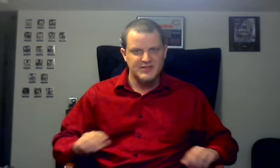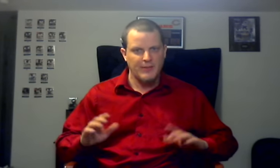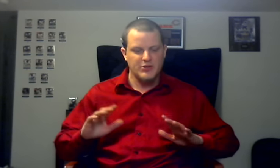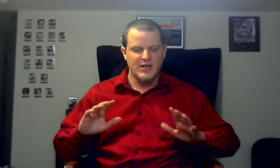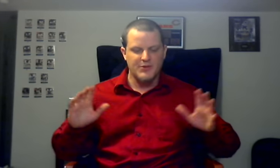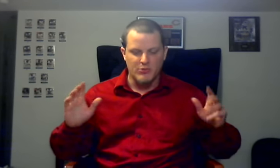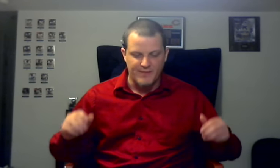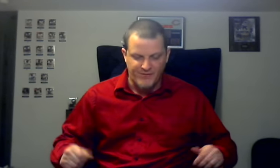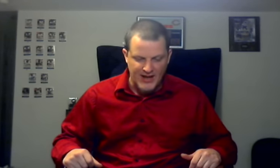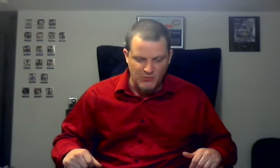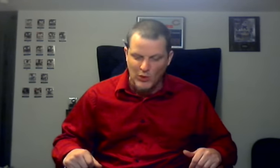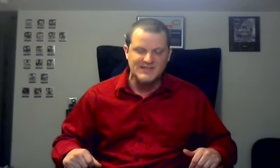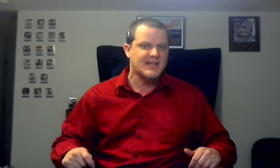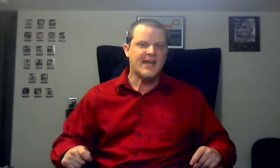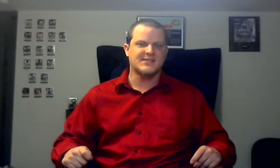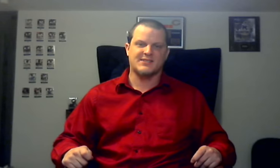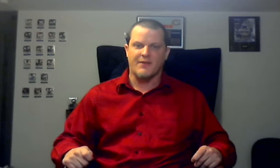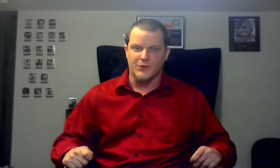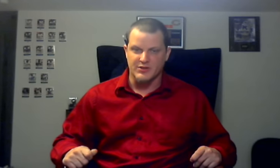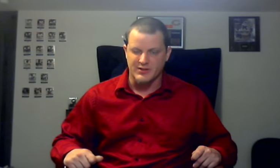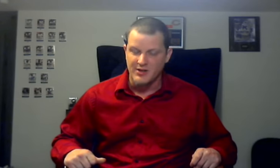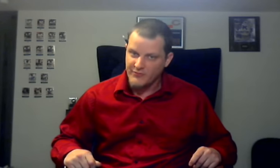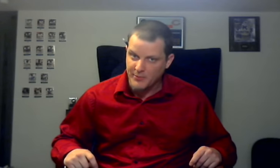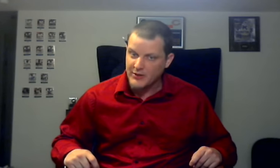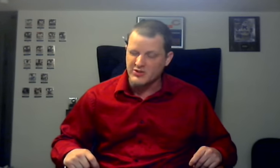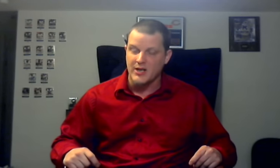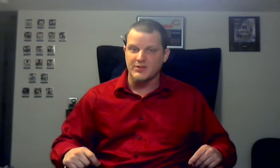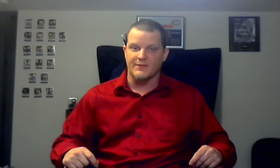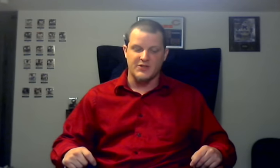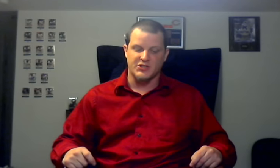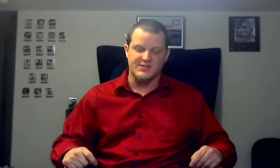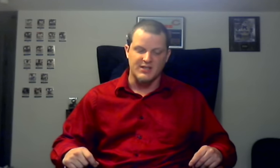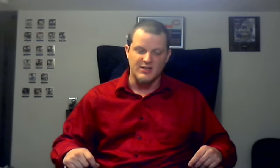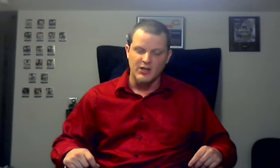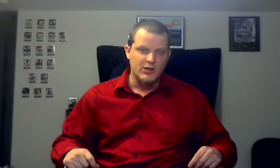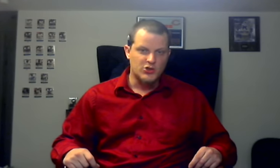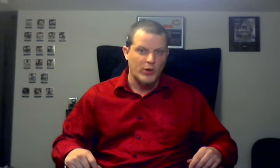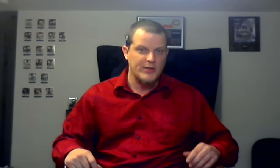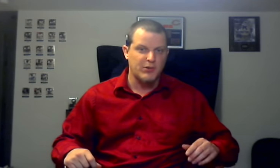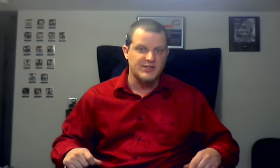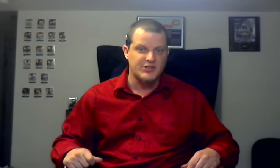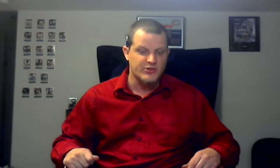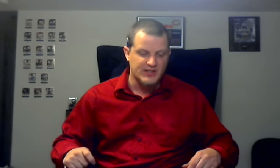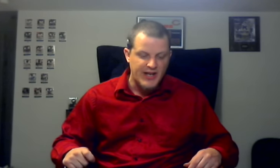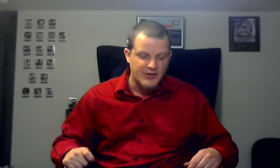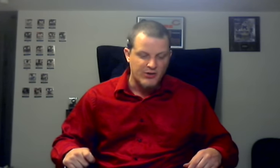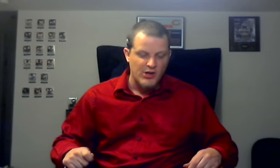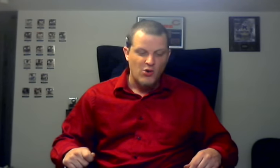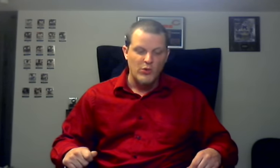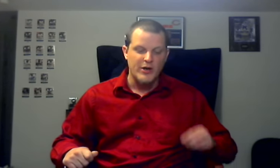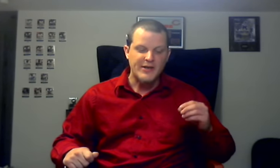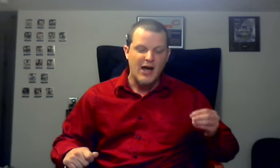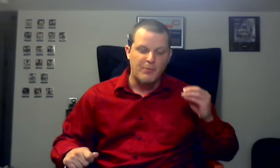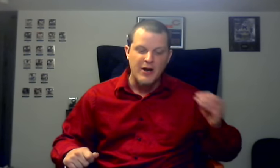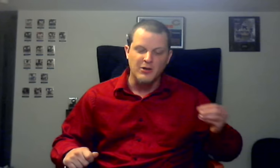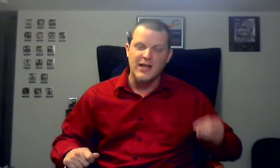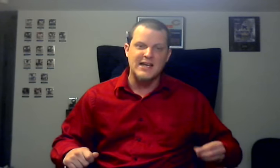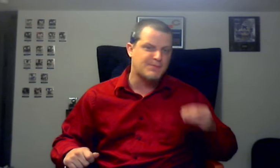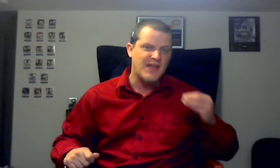the WWE fan once again suffers from entertainment deficiency. 20-plus years later, we are now paralyzed by